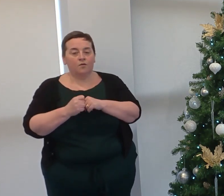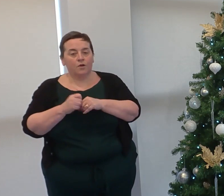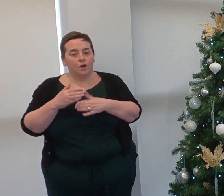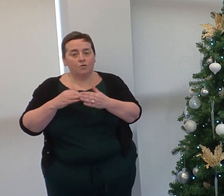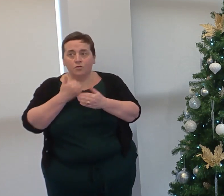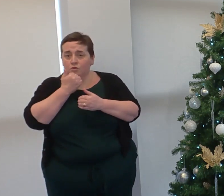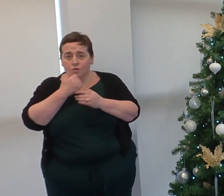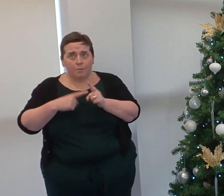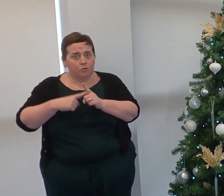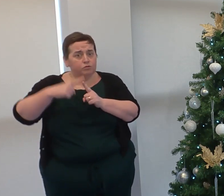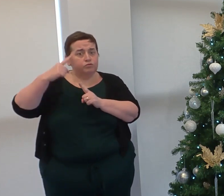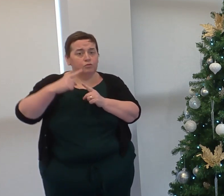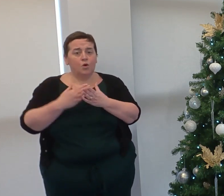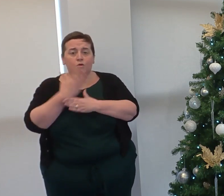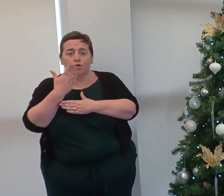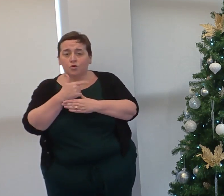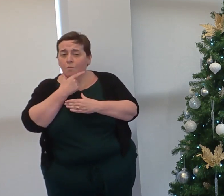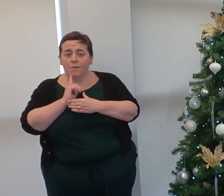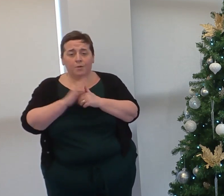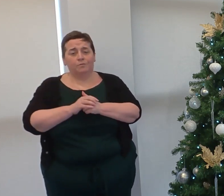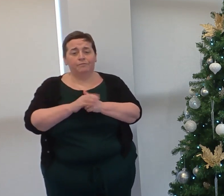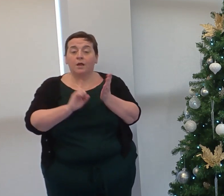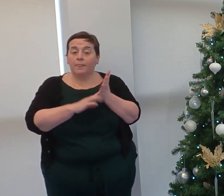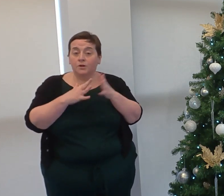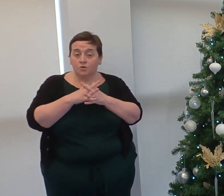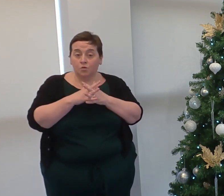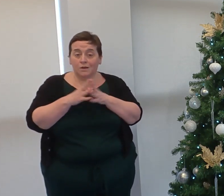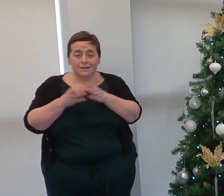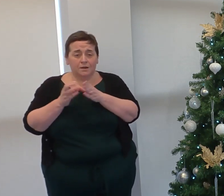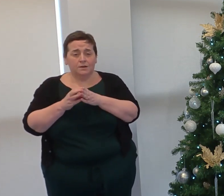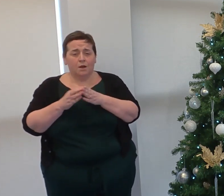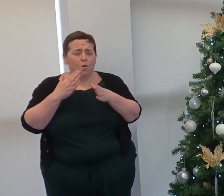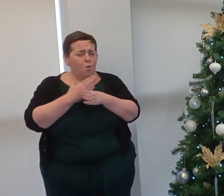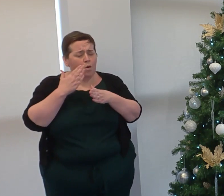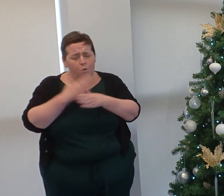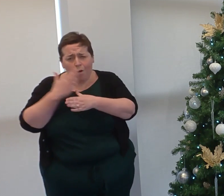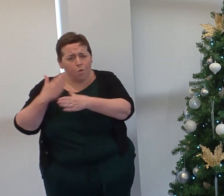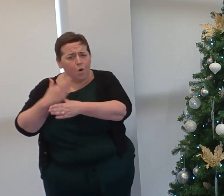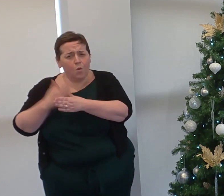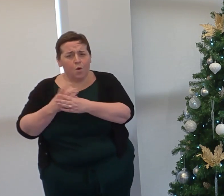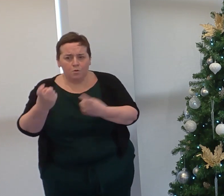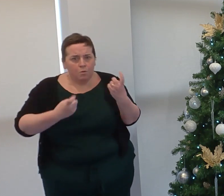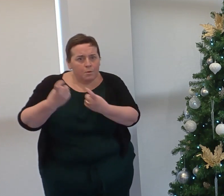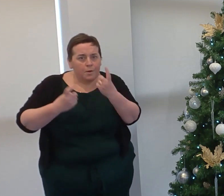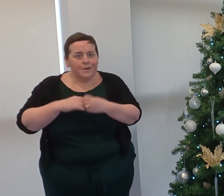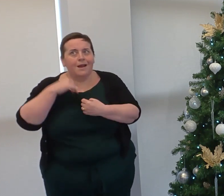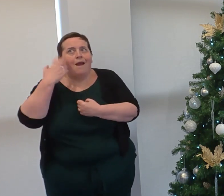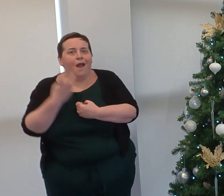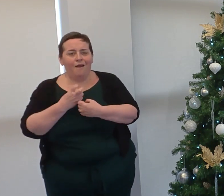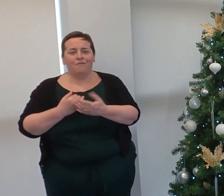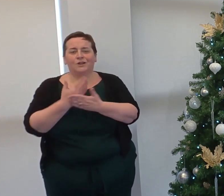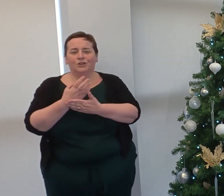growing number of new clients. Liz Woods and her team worked tirelessly to reel in every new